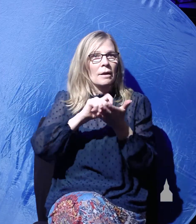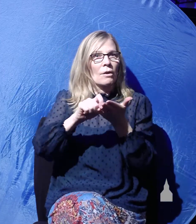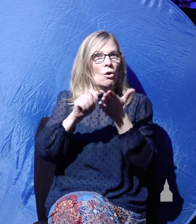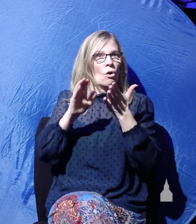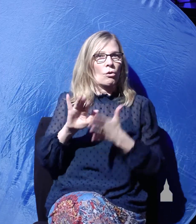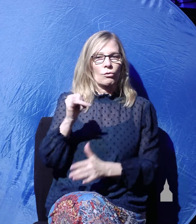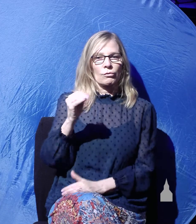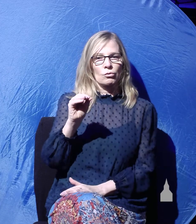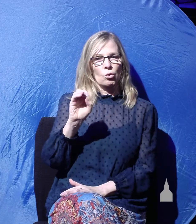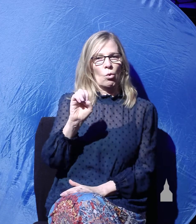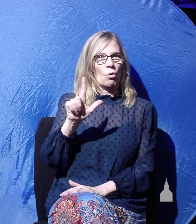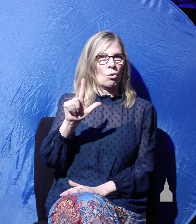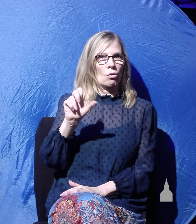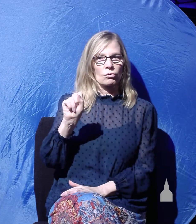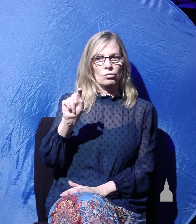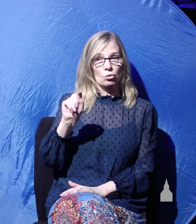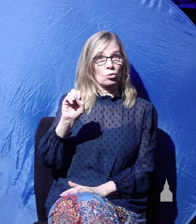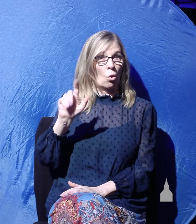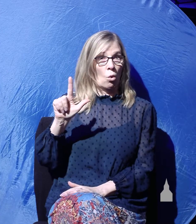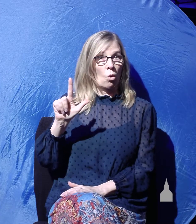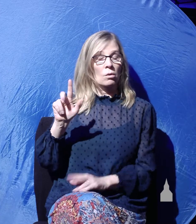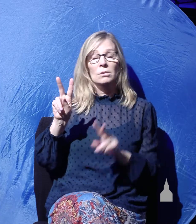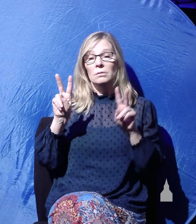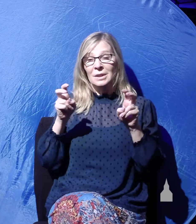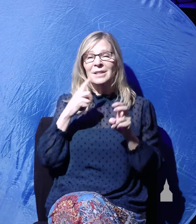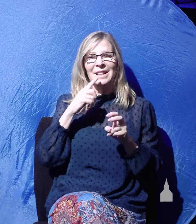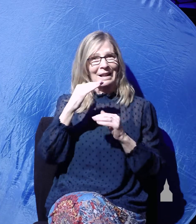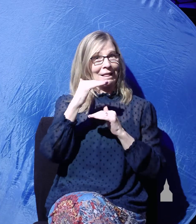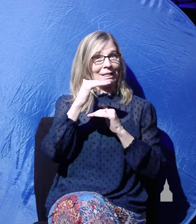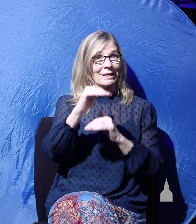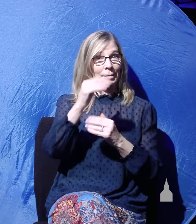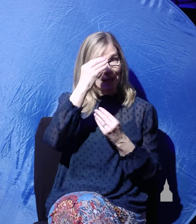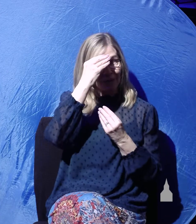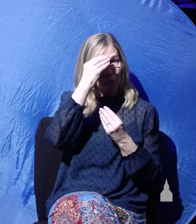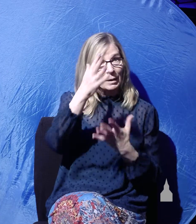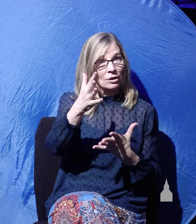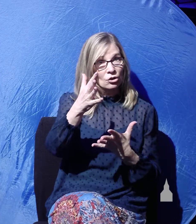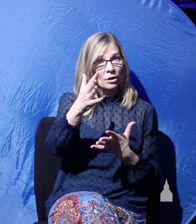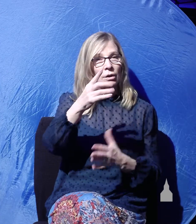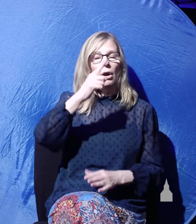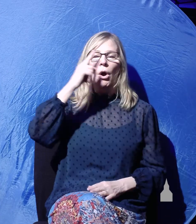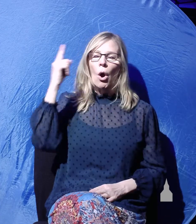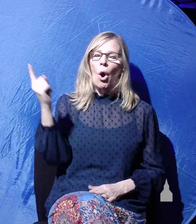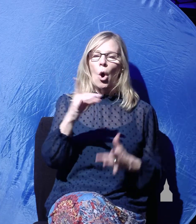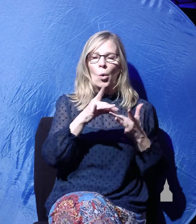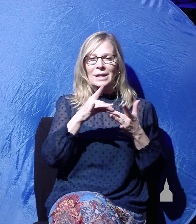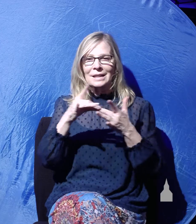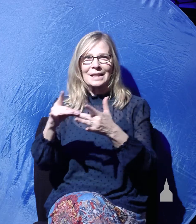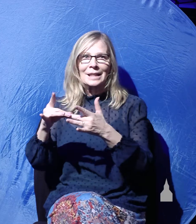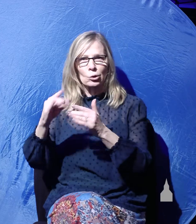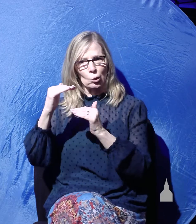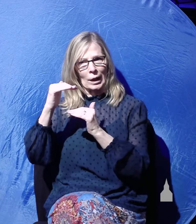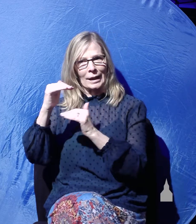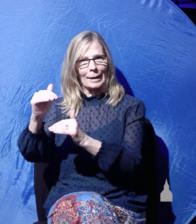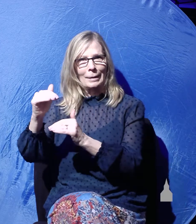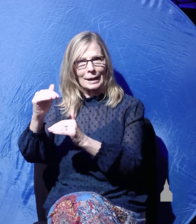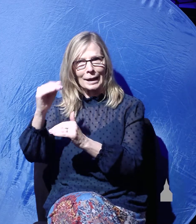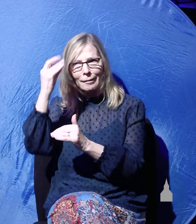the statement, he says, limited information always leads to limited conclusions. In other words, if you don't have enough